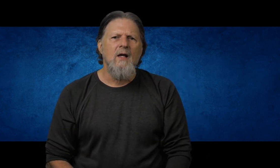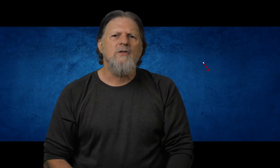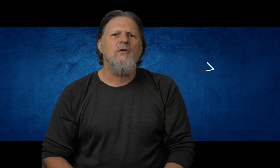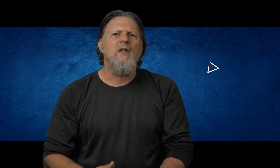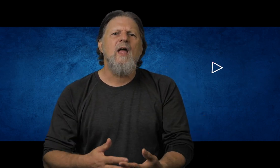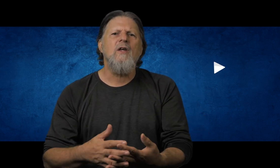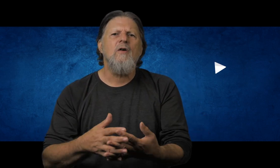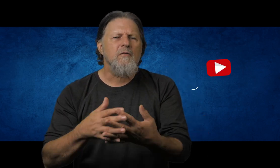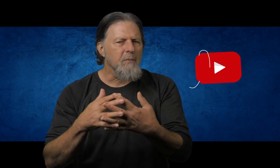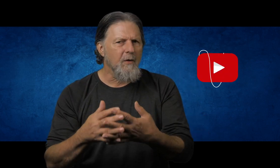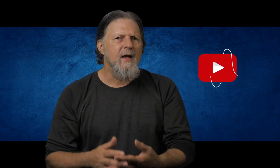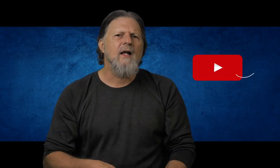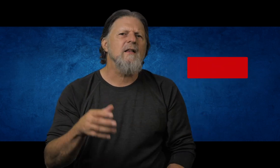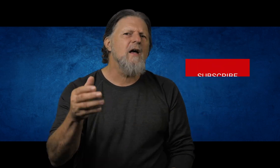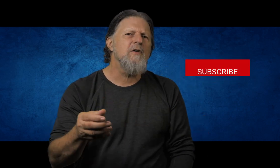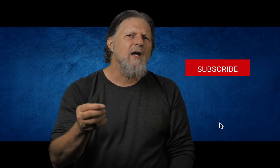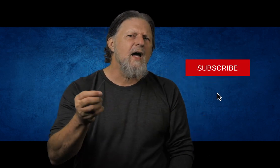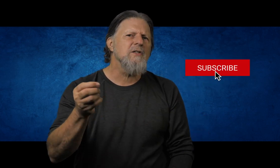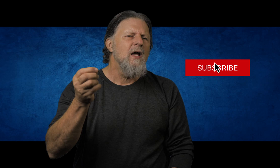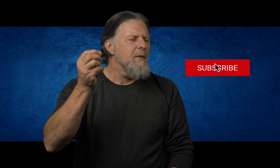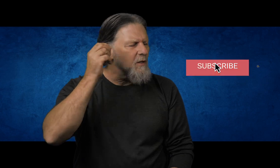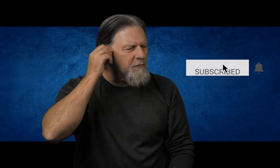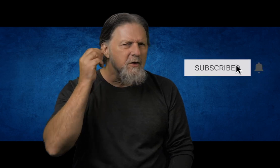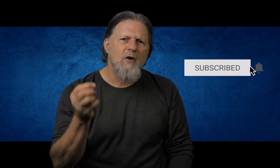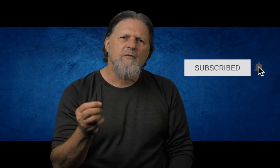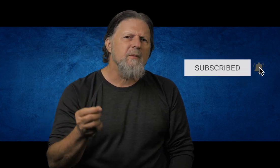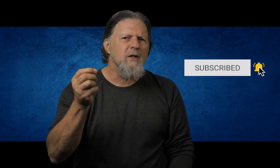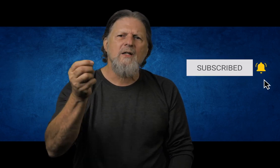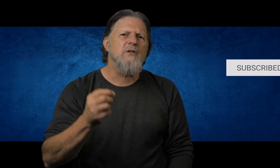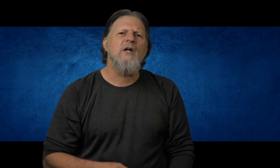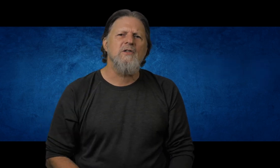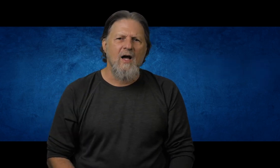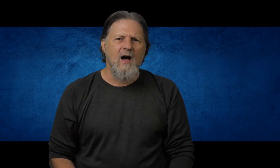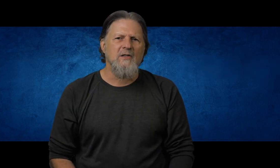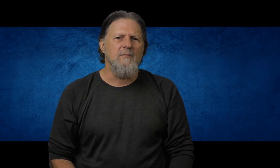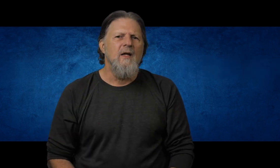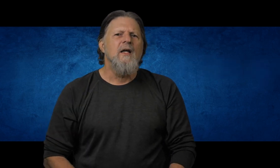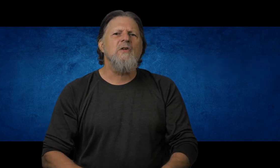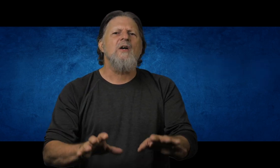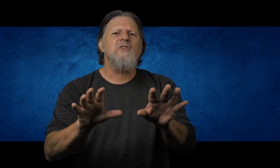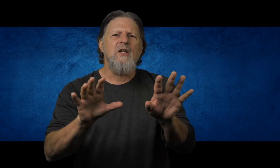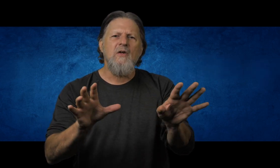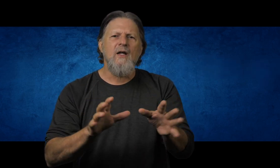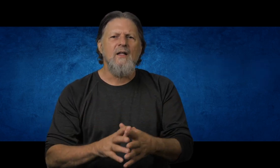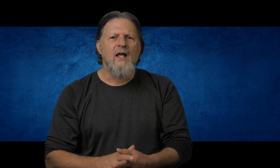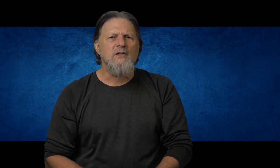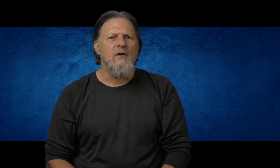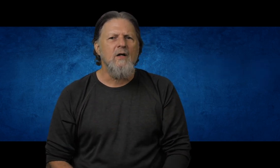So thank you for praying. I love you guys. I mean, the footnote family, you guys are just awesome. So I'll see you in the next video